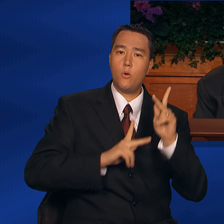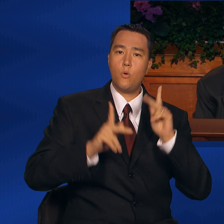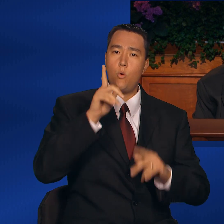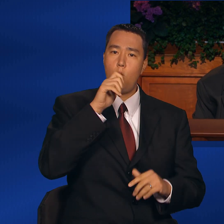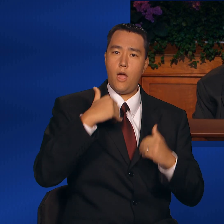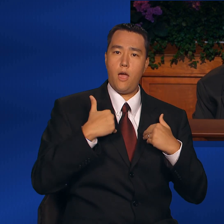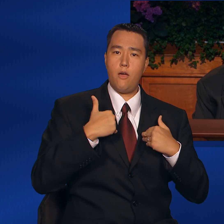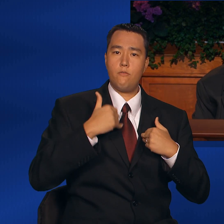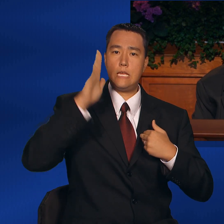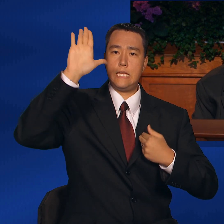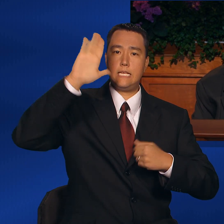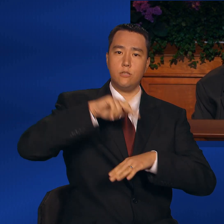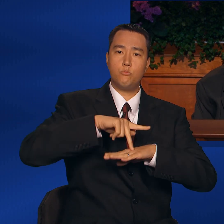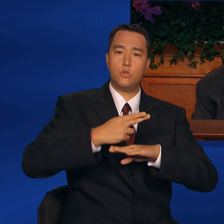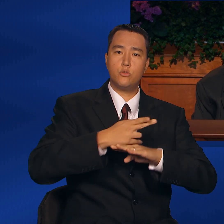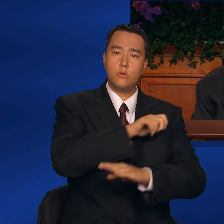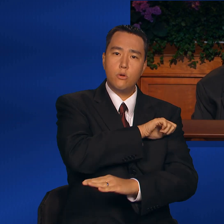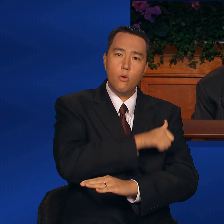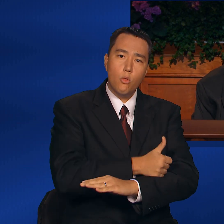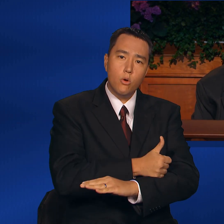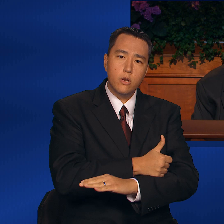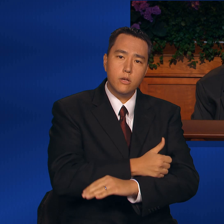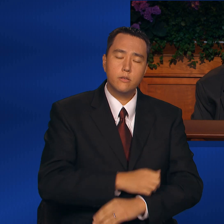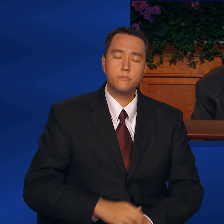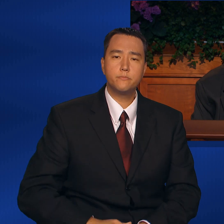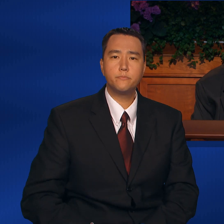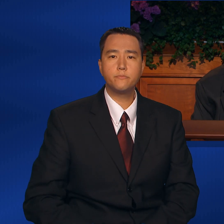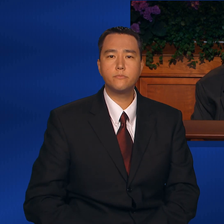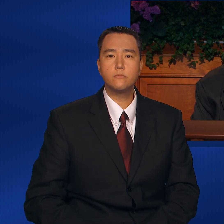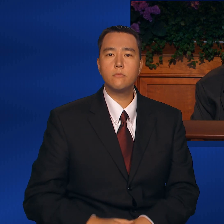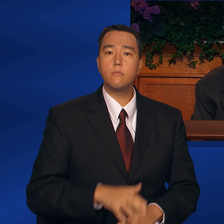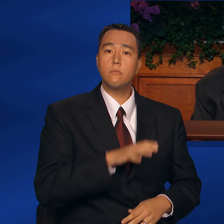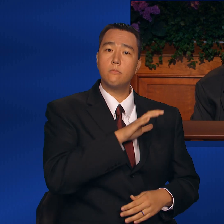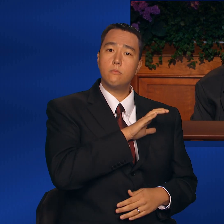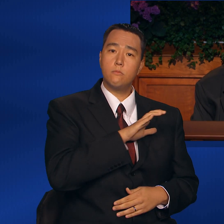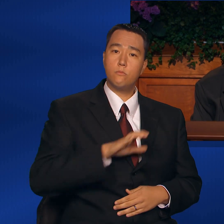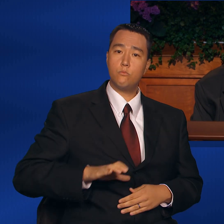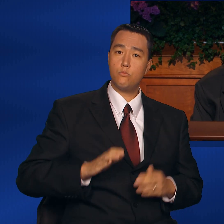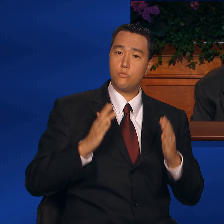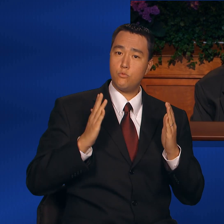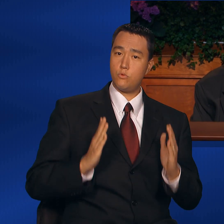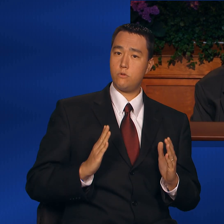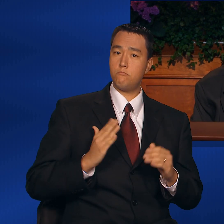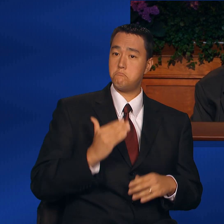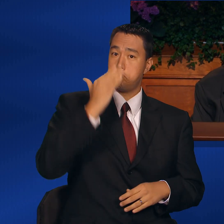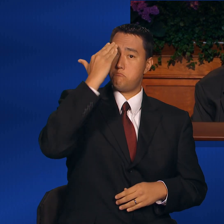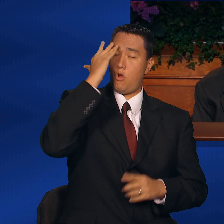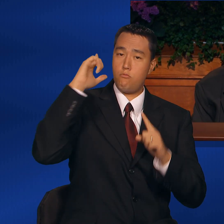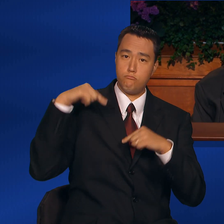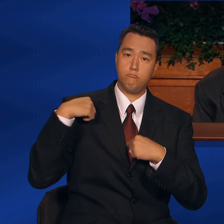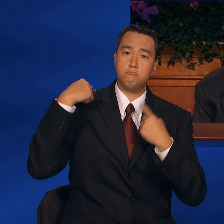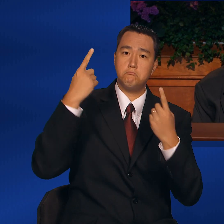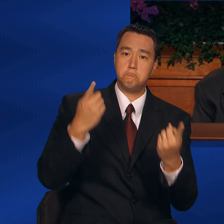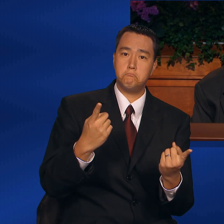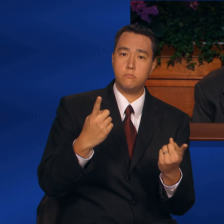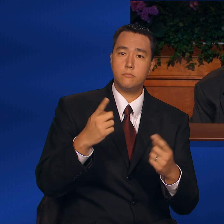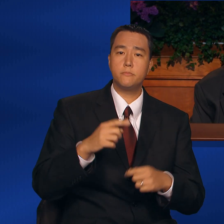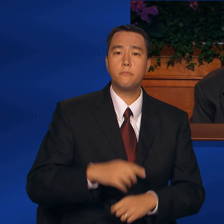His priesthood authority. A Christian knows that throughout the ages,